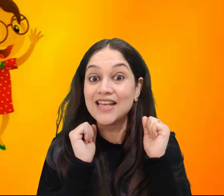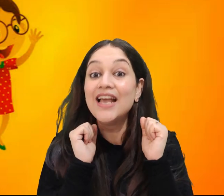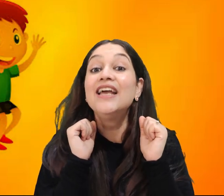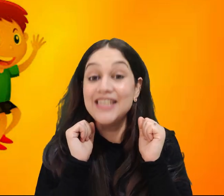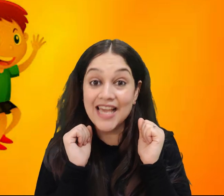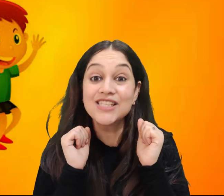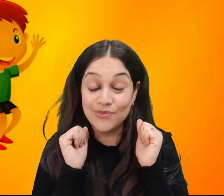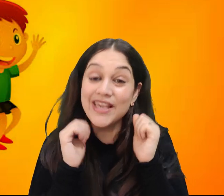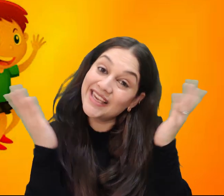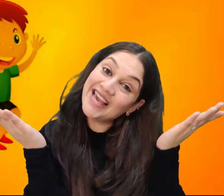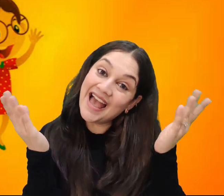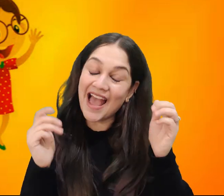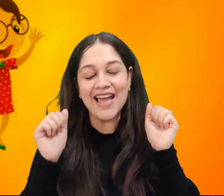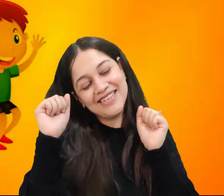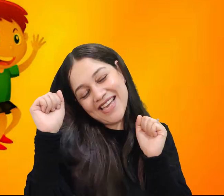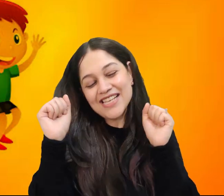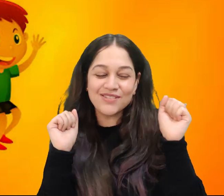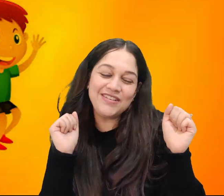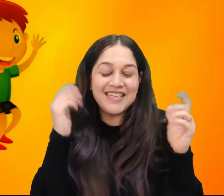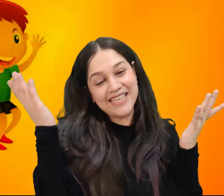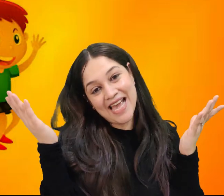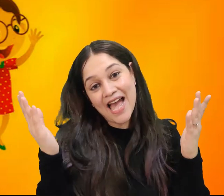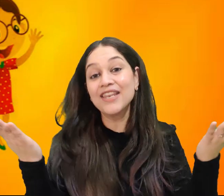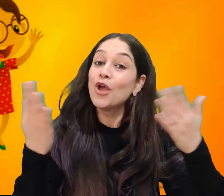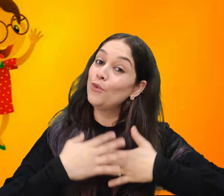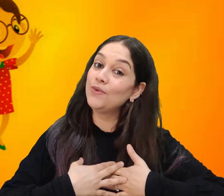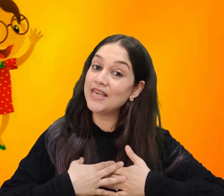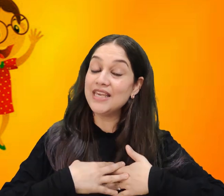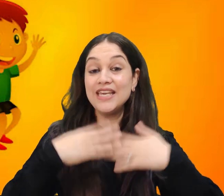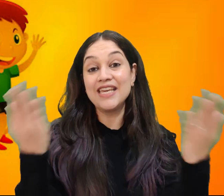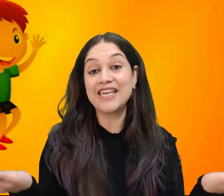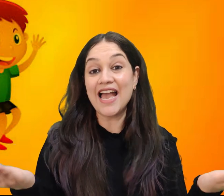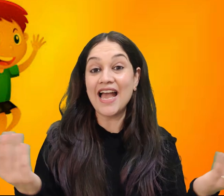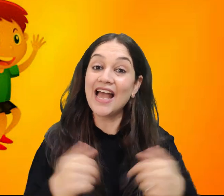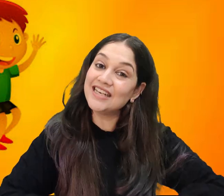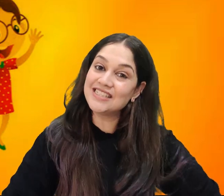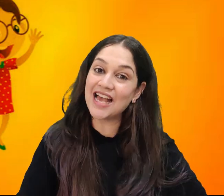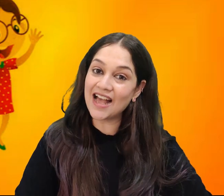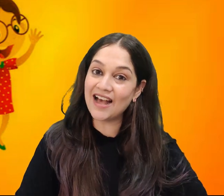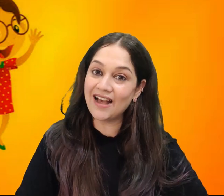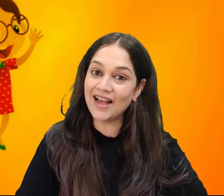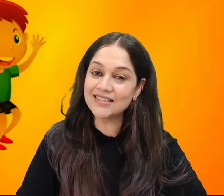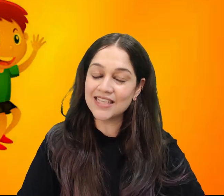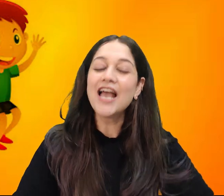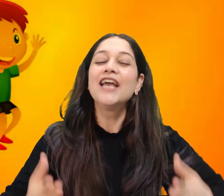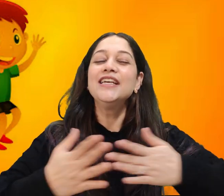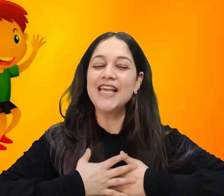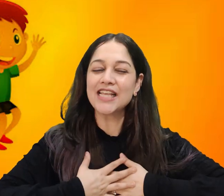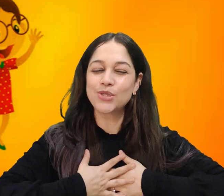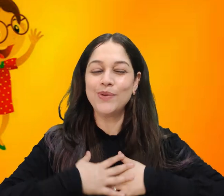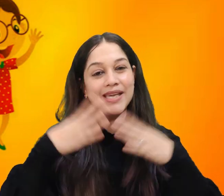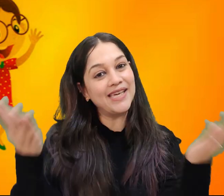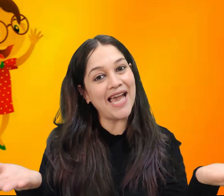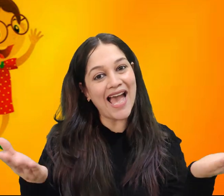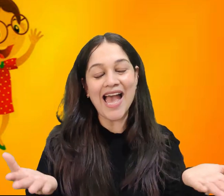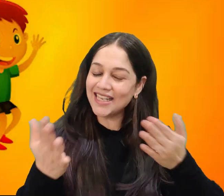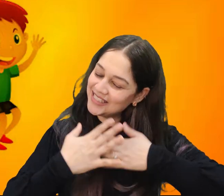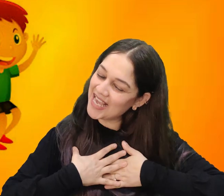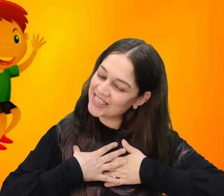Yes we can, yes we can, we can dance! Yes we can, yes